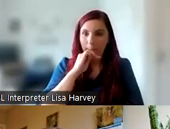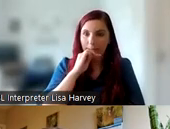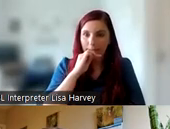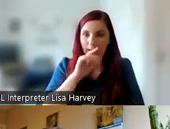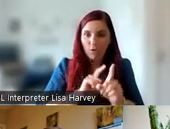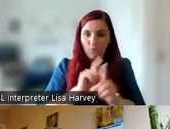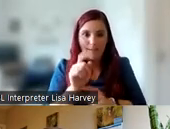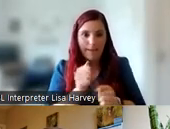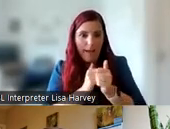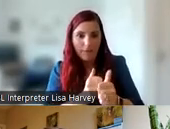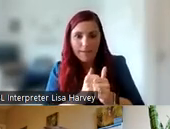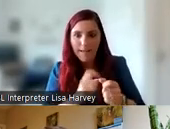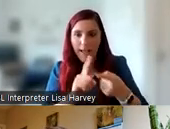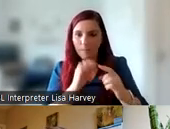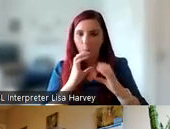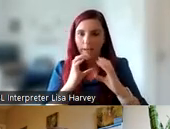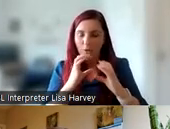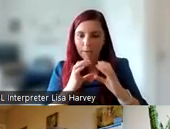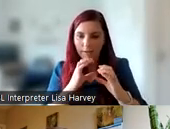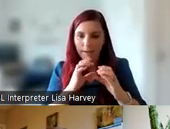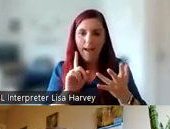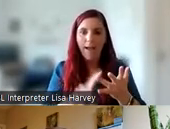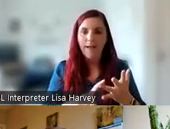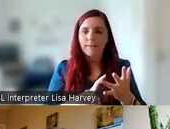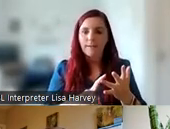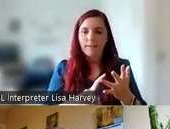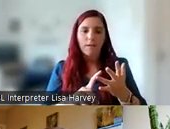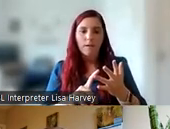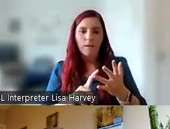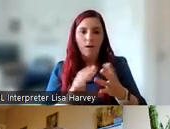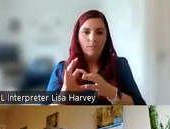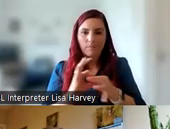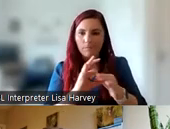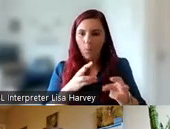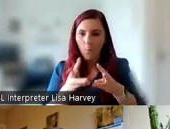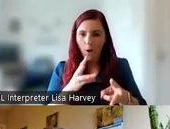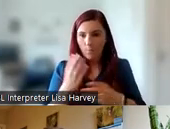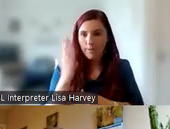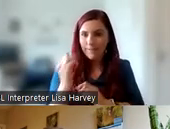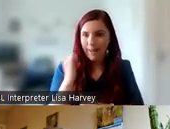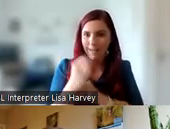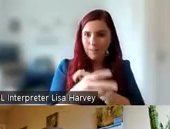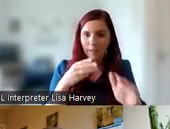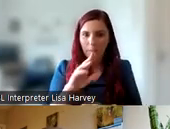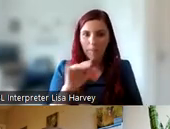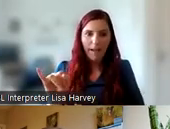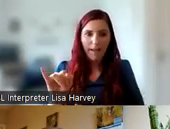advocacy and communication. Anne presented this work as part of the PPI festival last week. And I put up her email address here in case anybody wants to learn